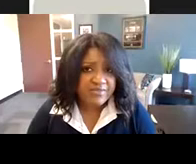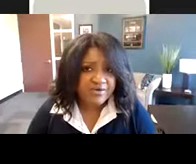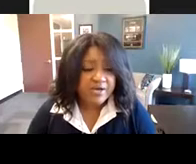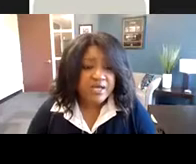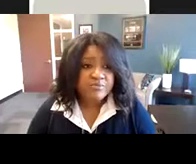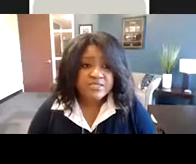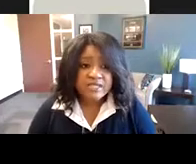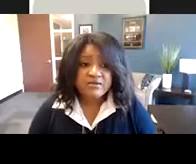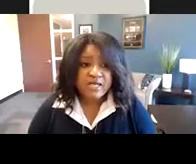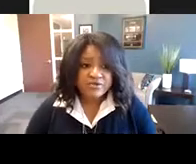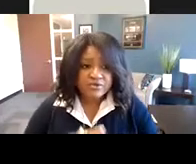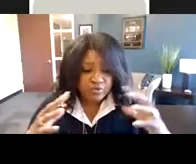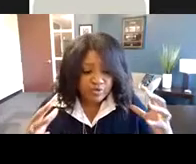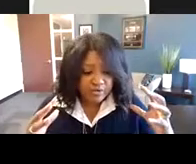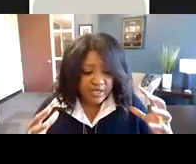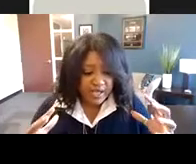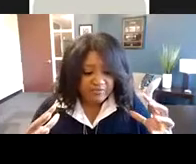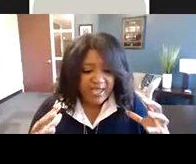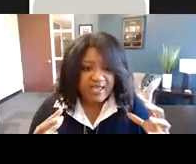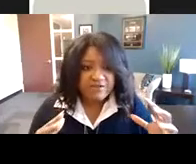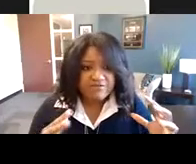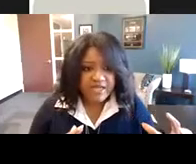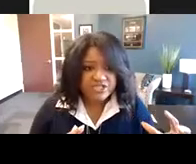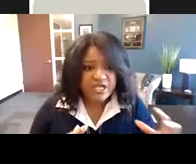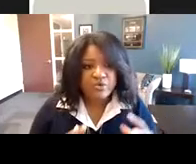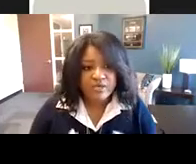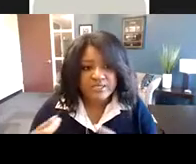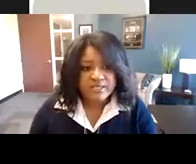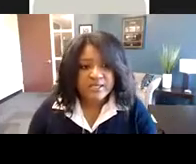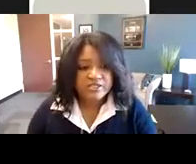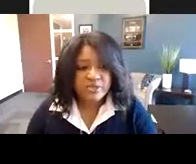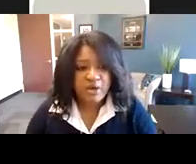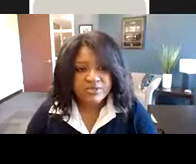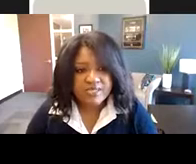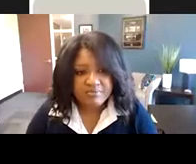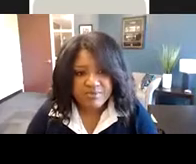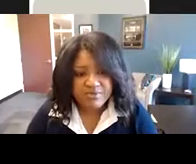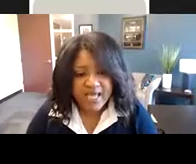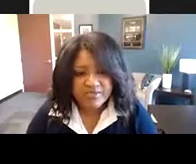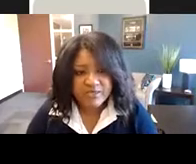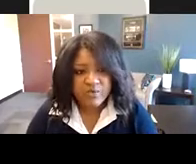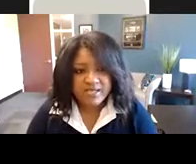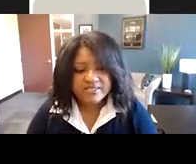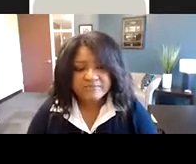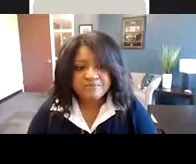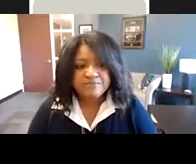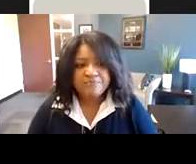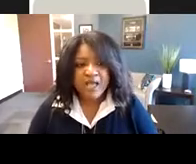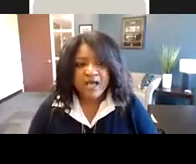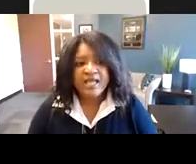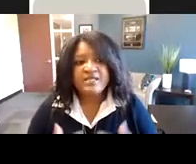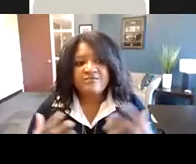work together, particularly under the rubric of AFFH in order to help protect people's housing rights.